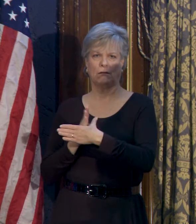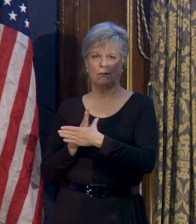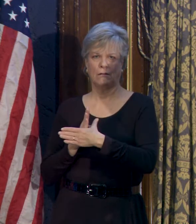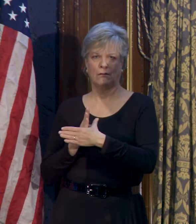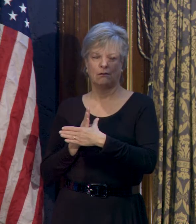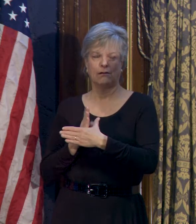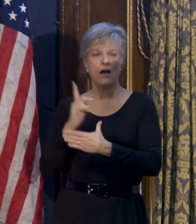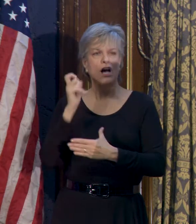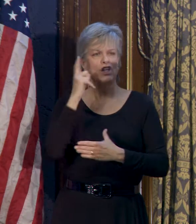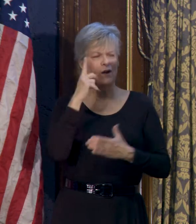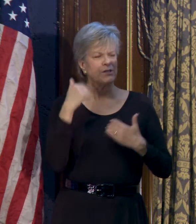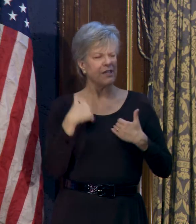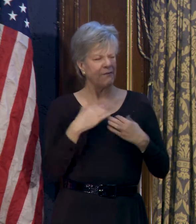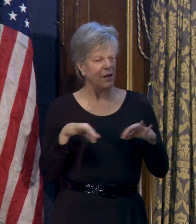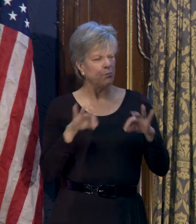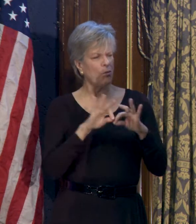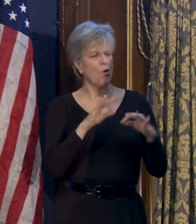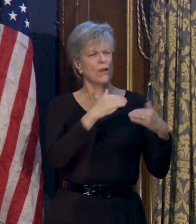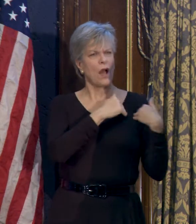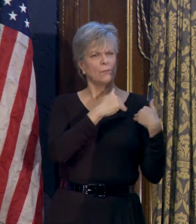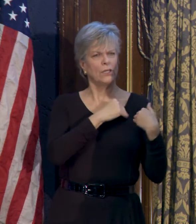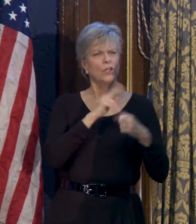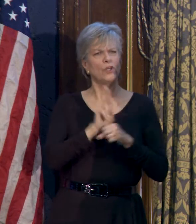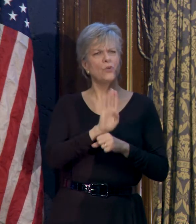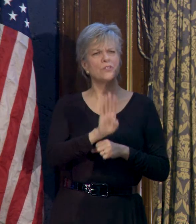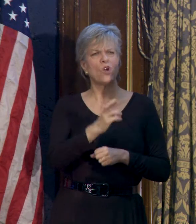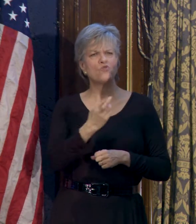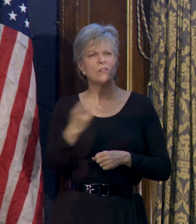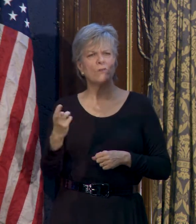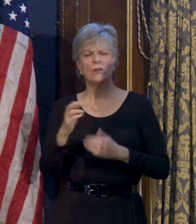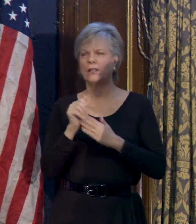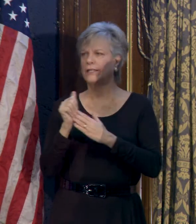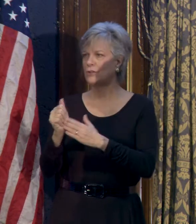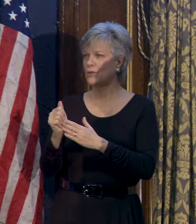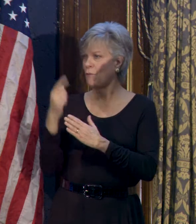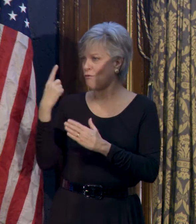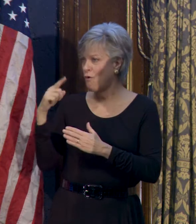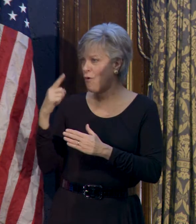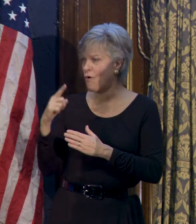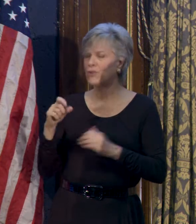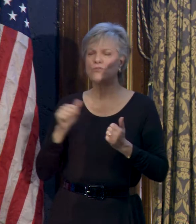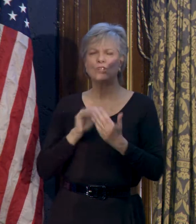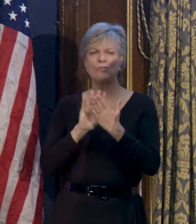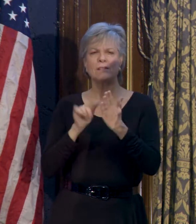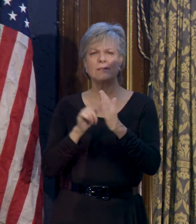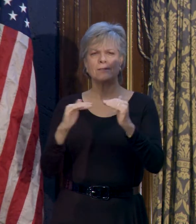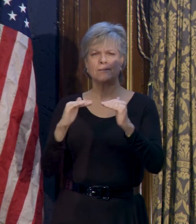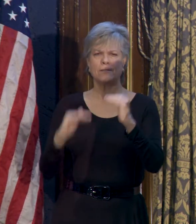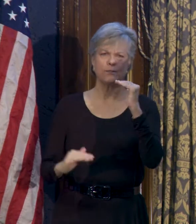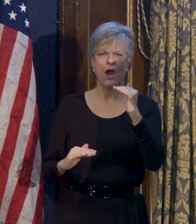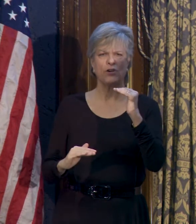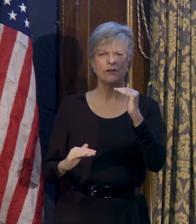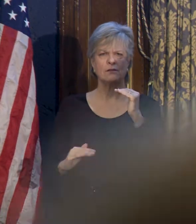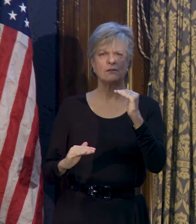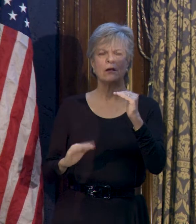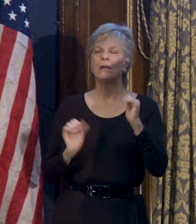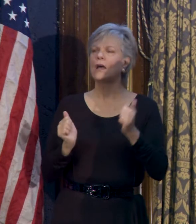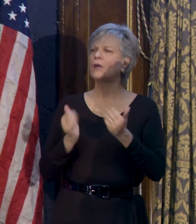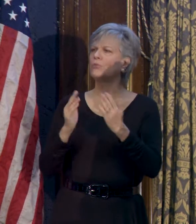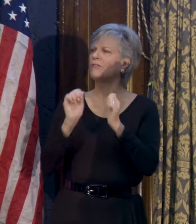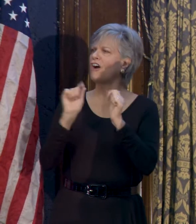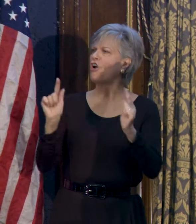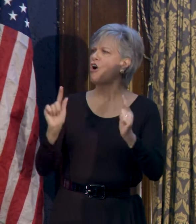Governments have an essential obligation to use their resources and leadership to address these disparities and provide all